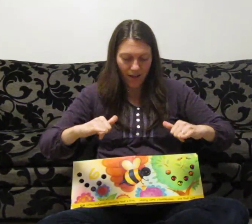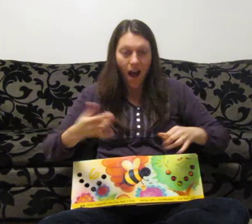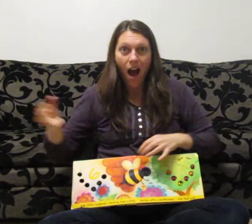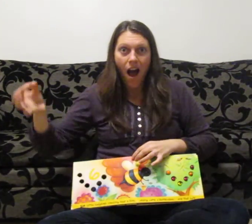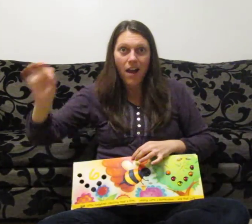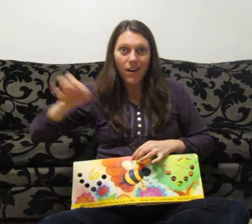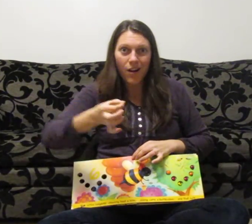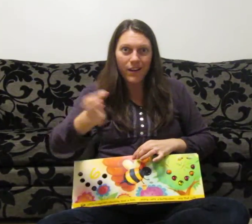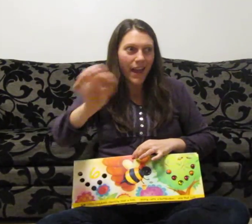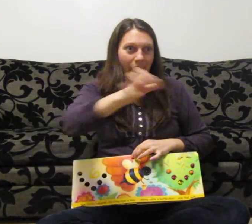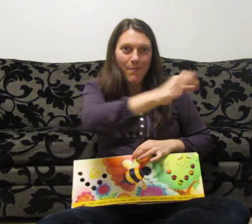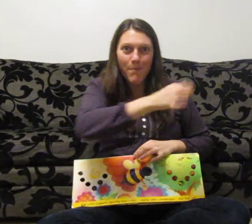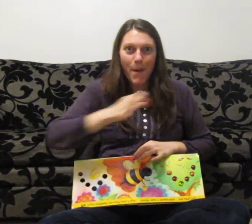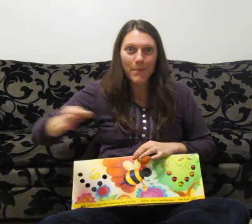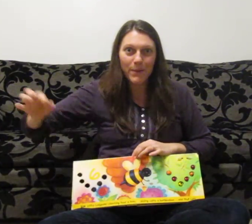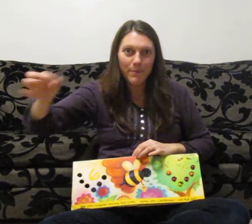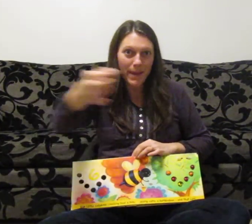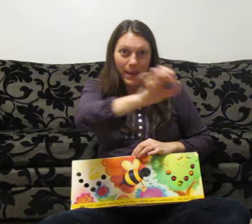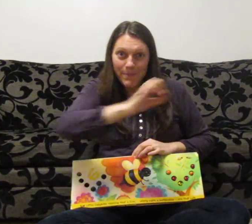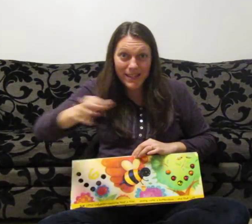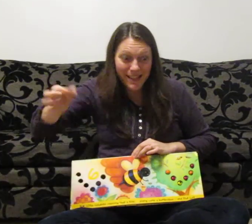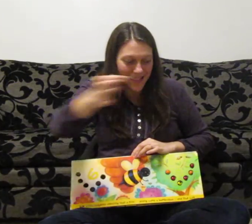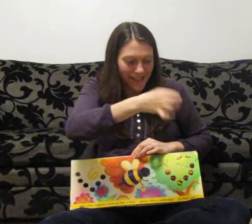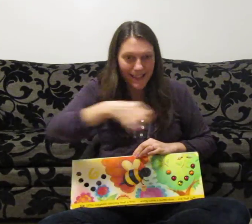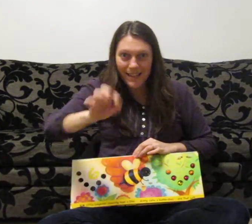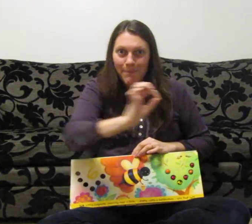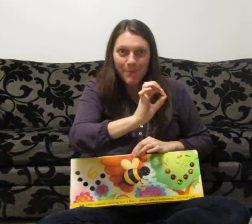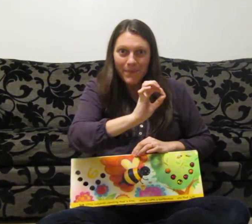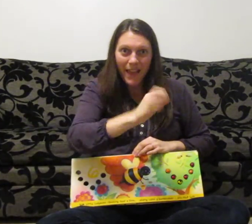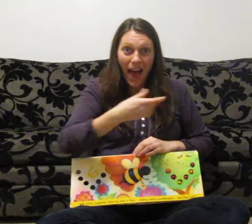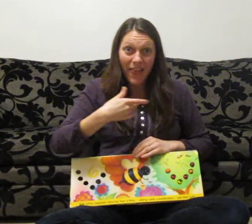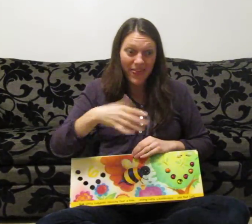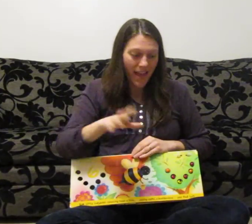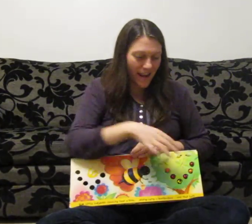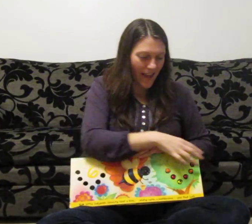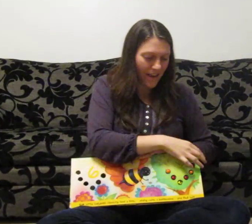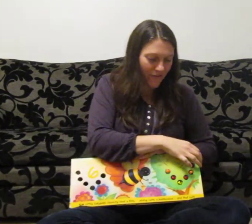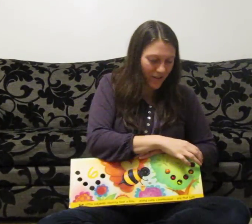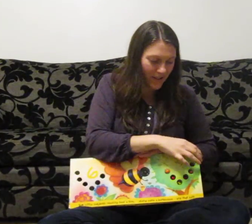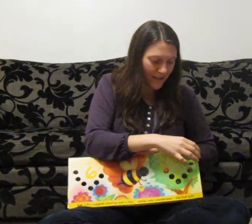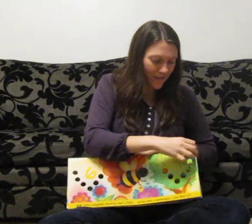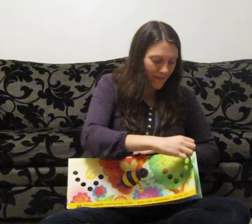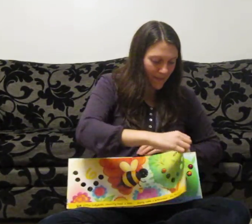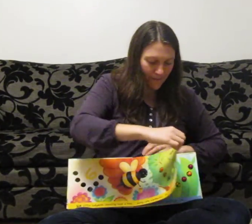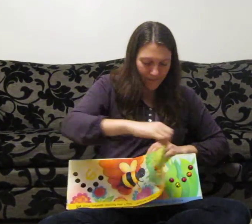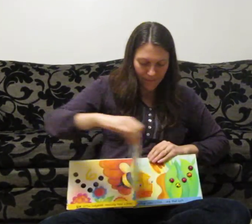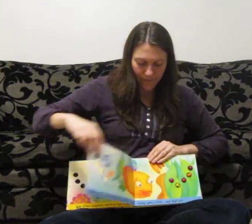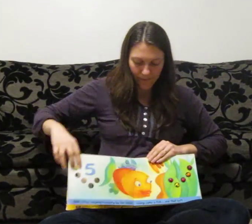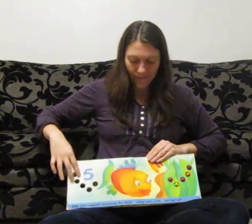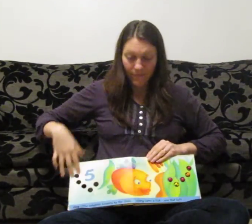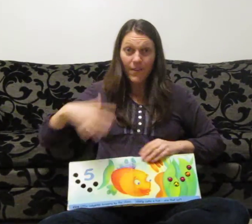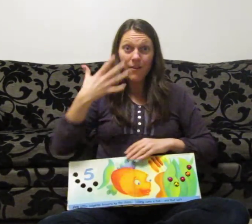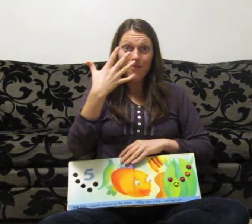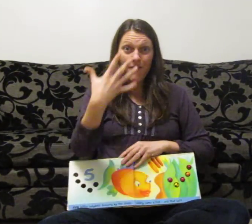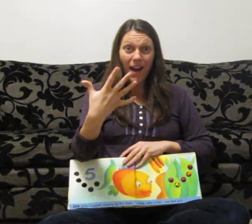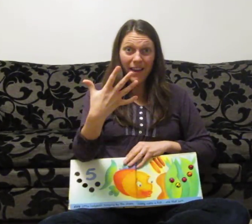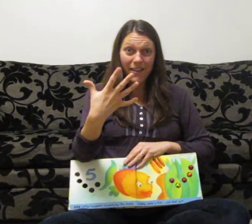Along came a bumblebee. Bzzzzzzzzzzzz. And that left five. Five.